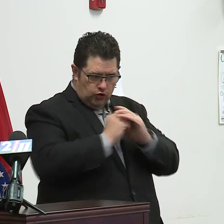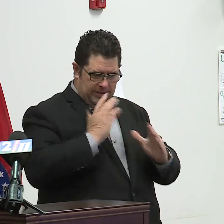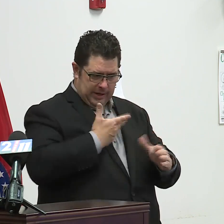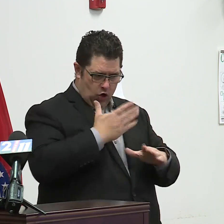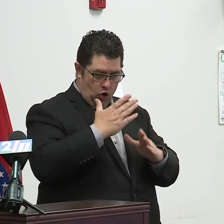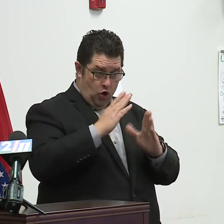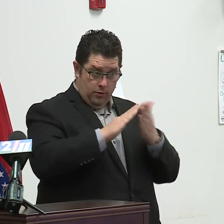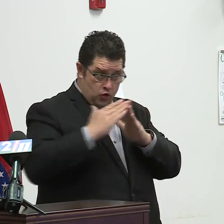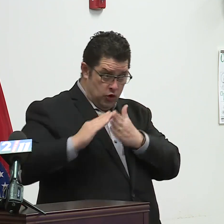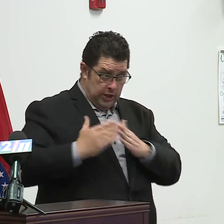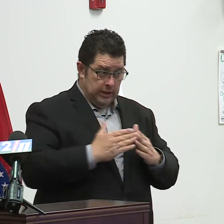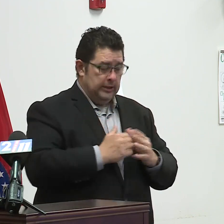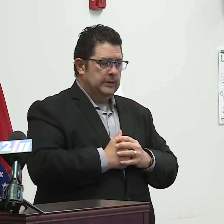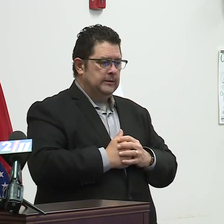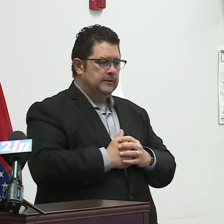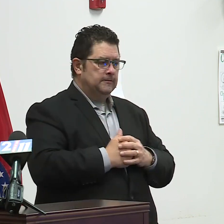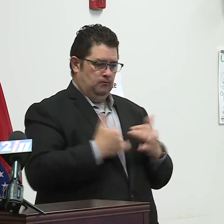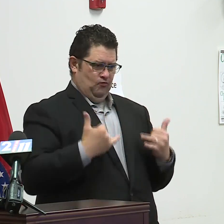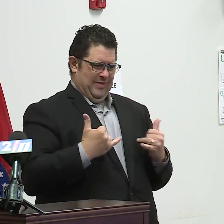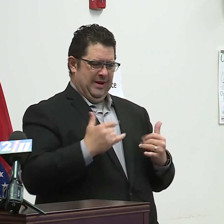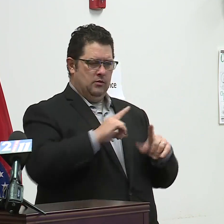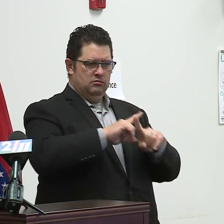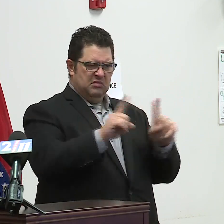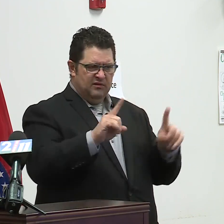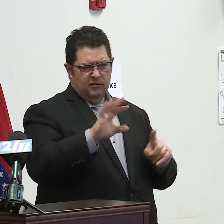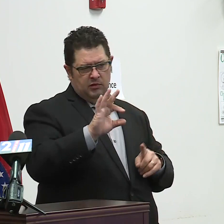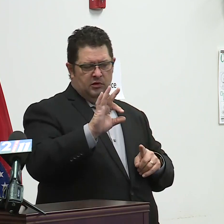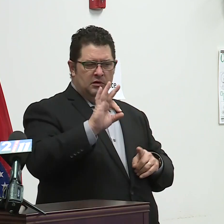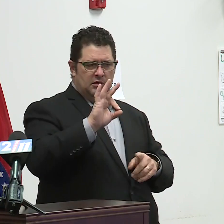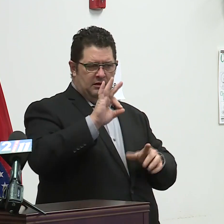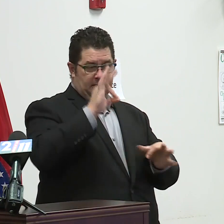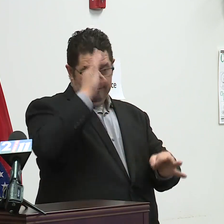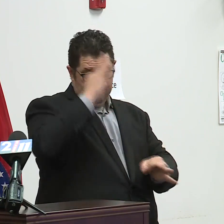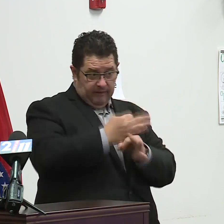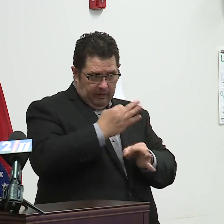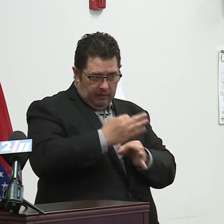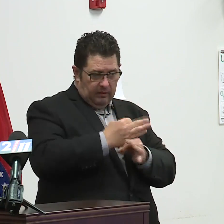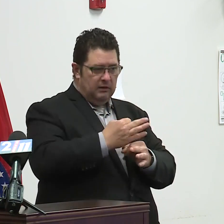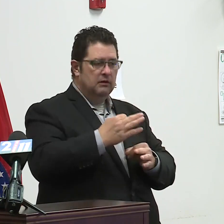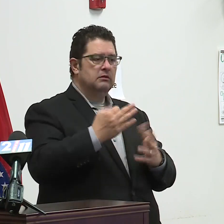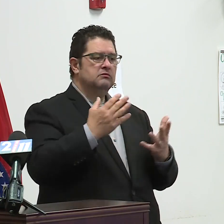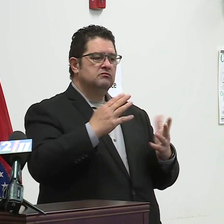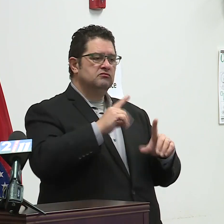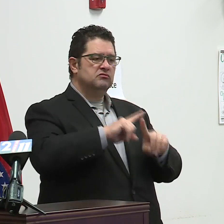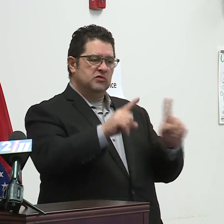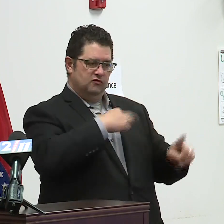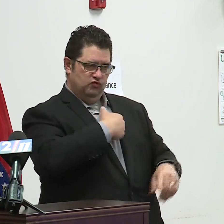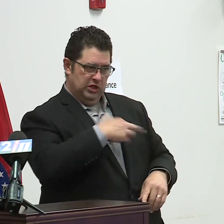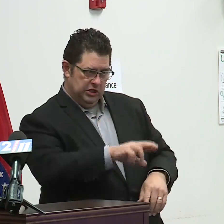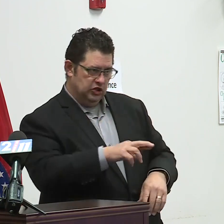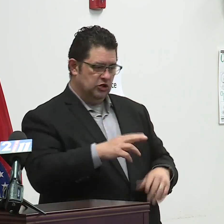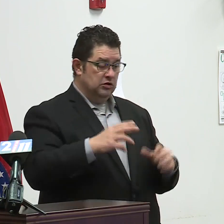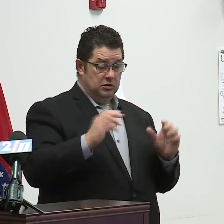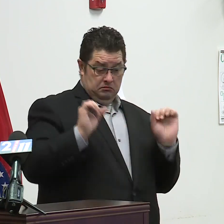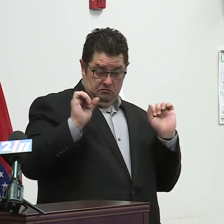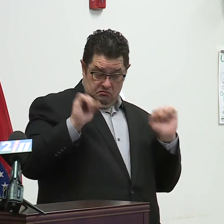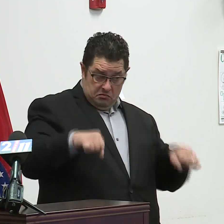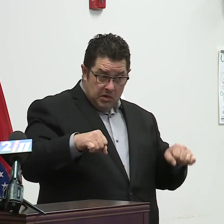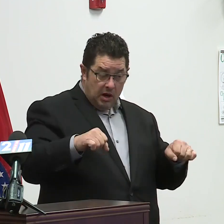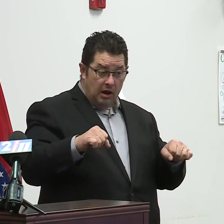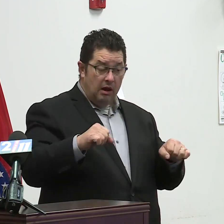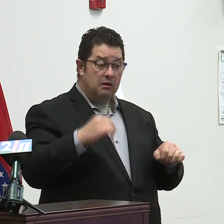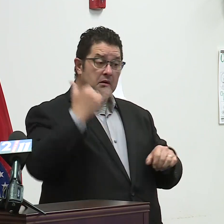different faiths can practice and have services with 25 percent of the fire code capacity